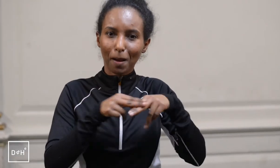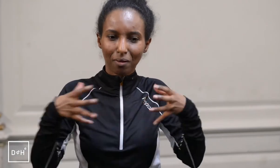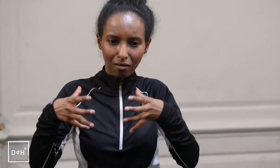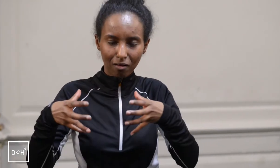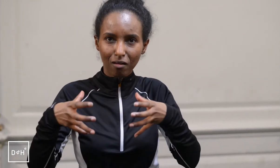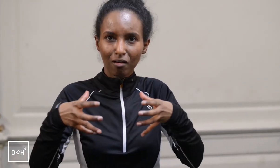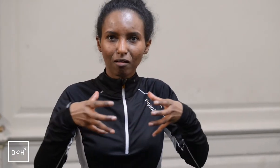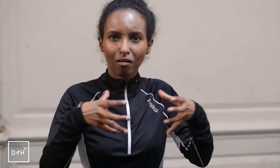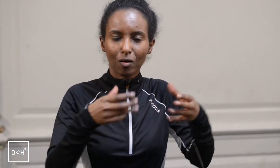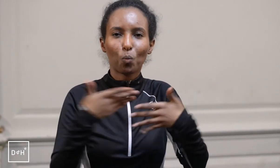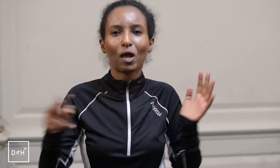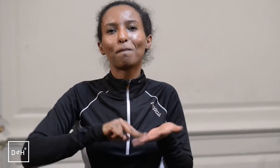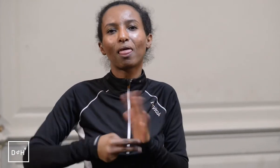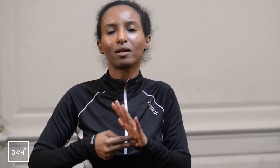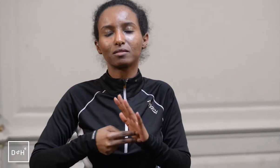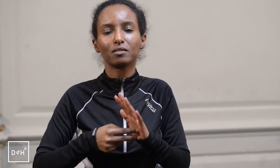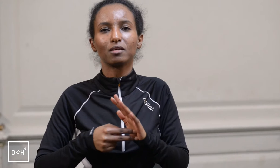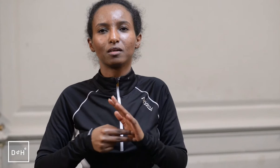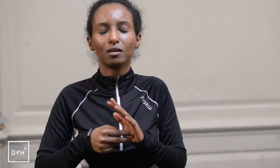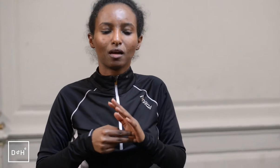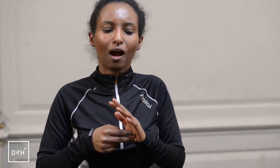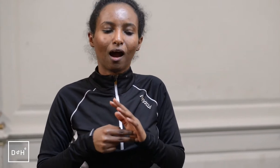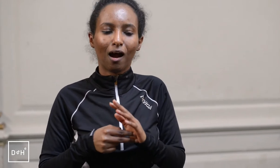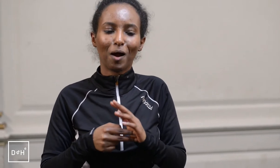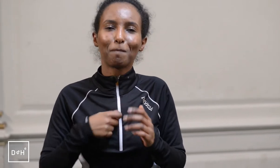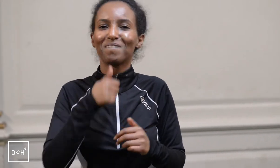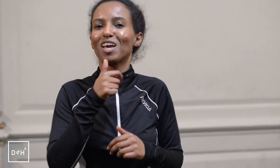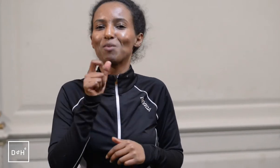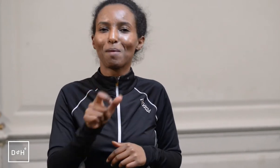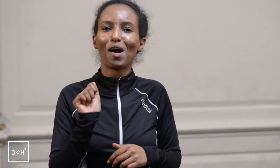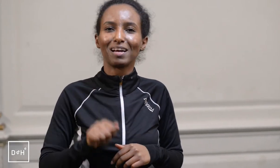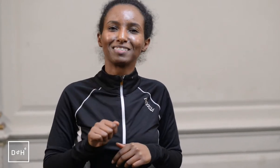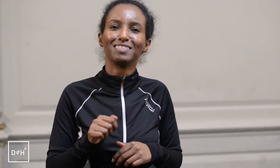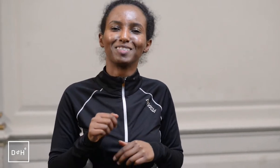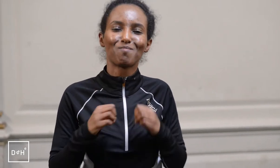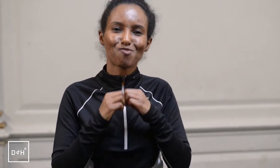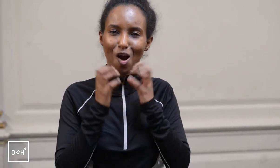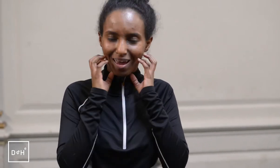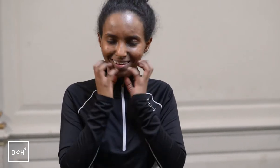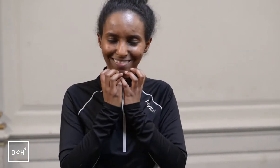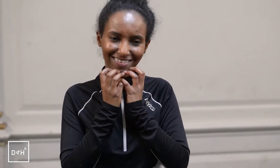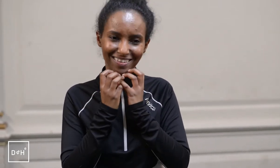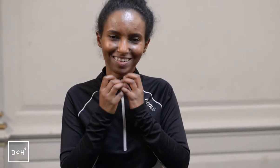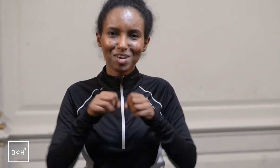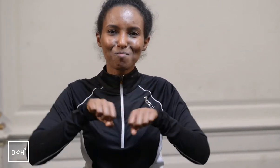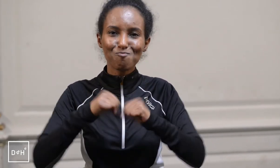and working together very much as a family. My favorite part today is